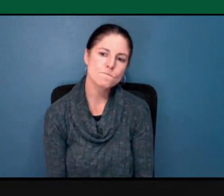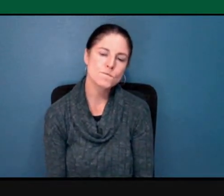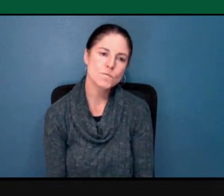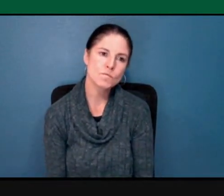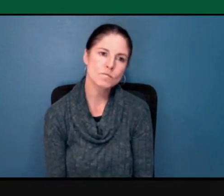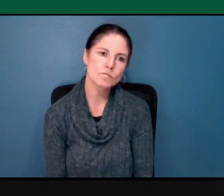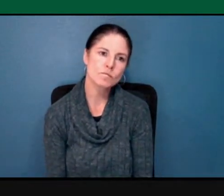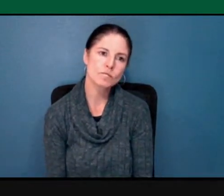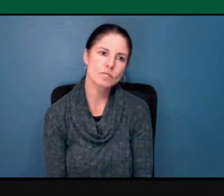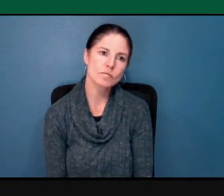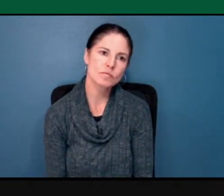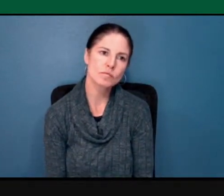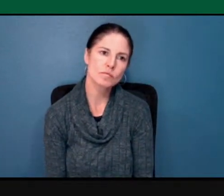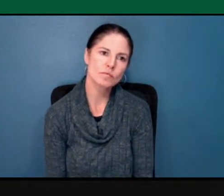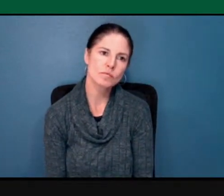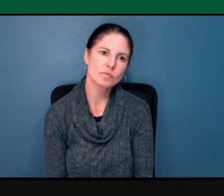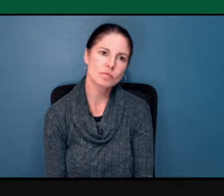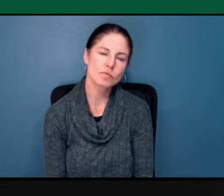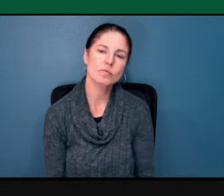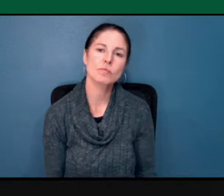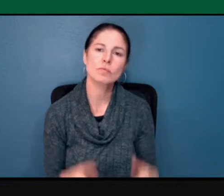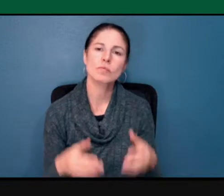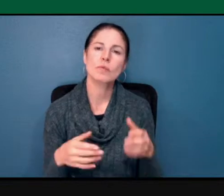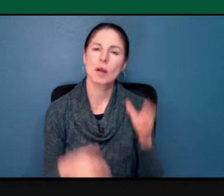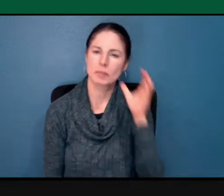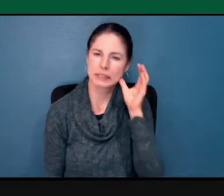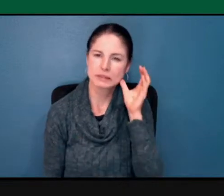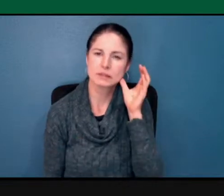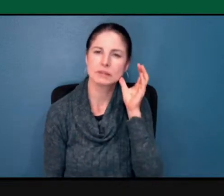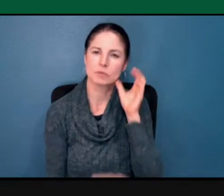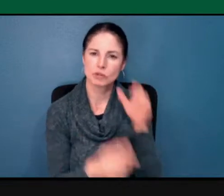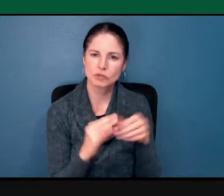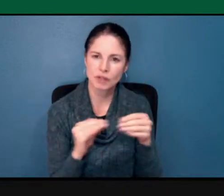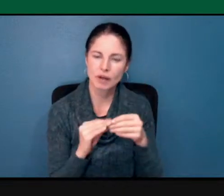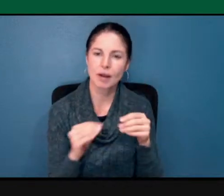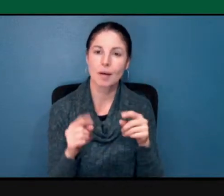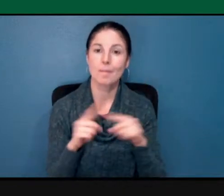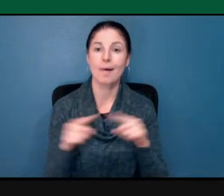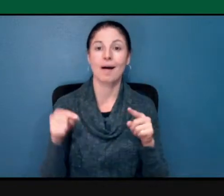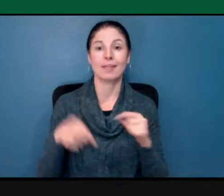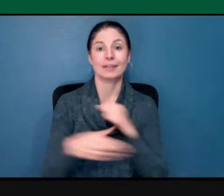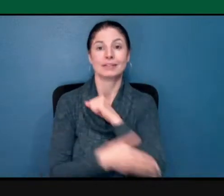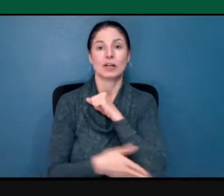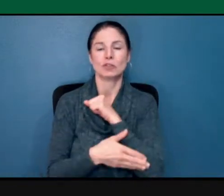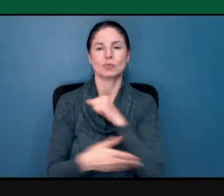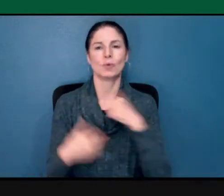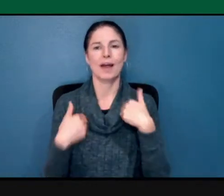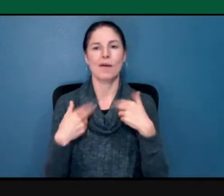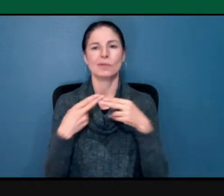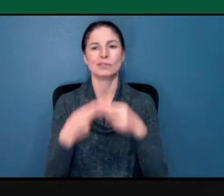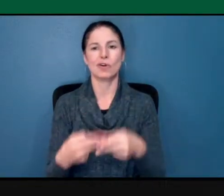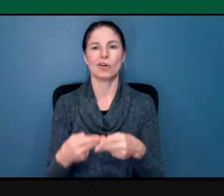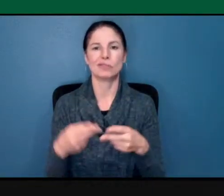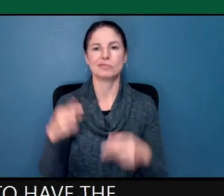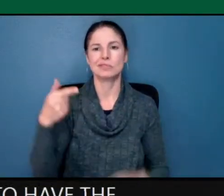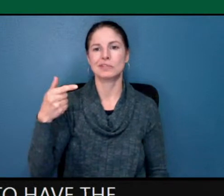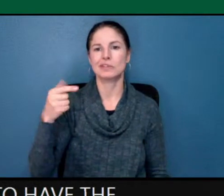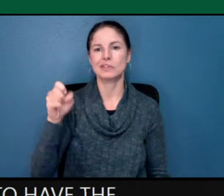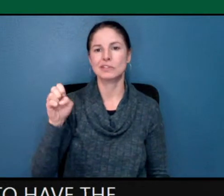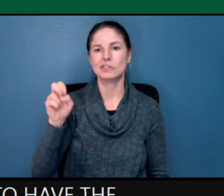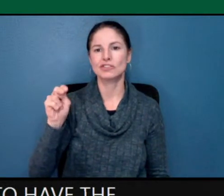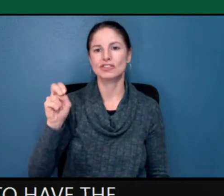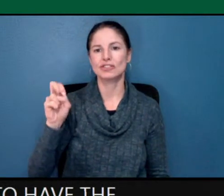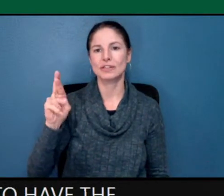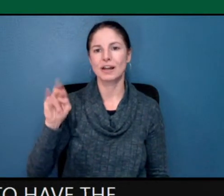is that in our country we have what I like to call the generic American. For those of us who come from an